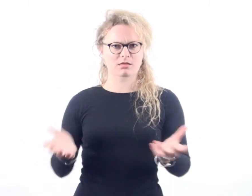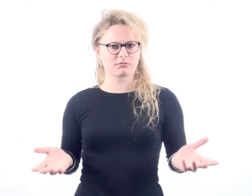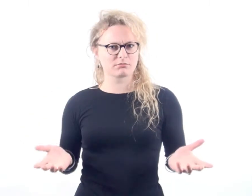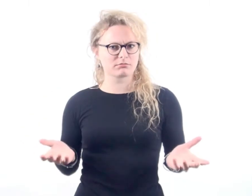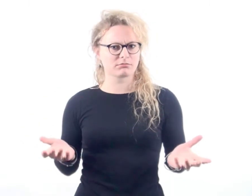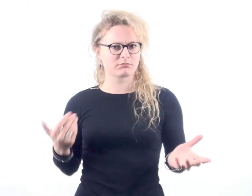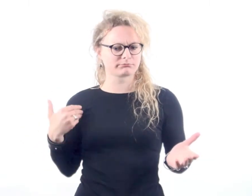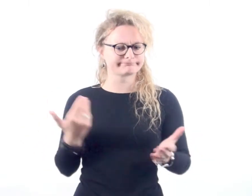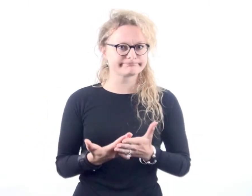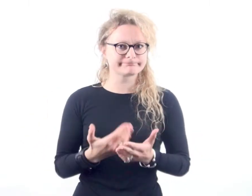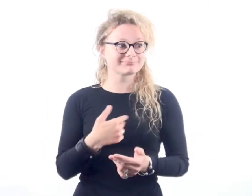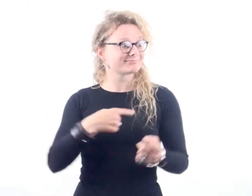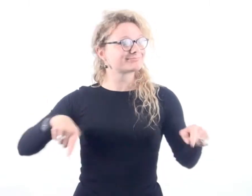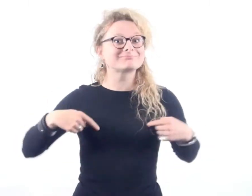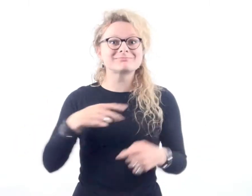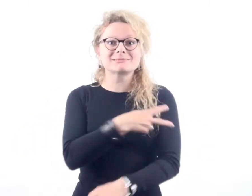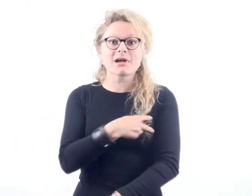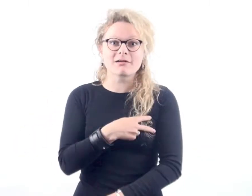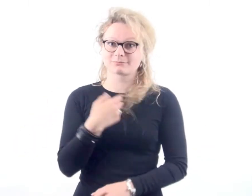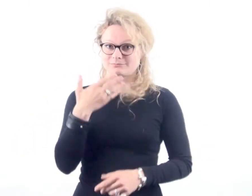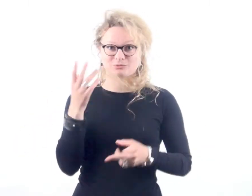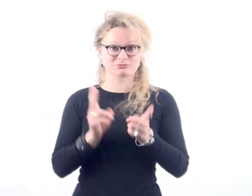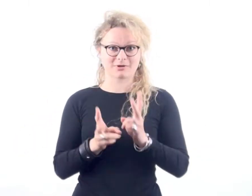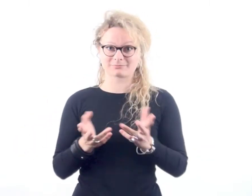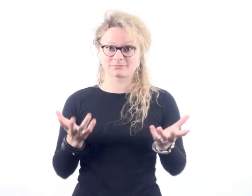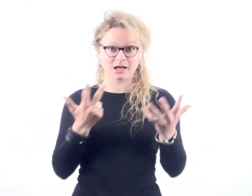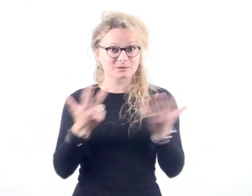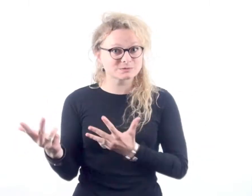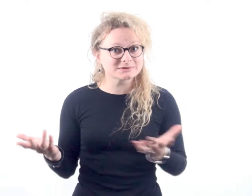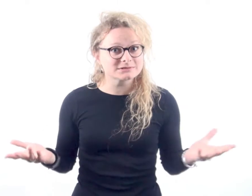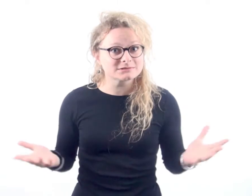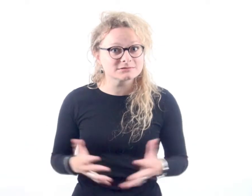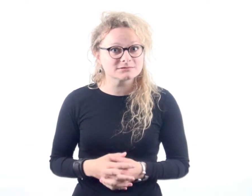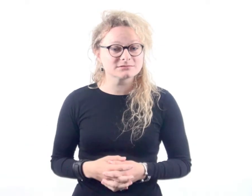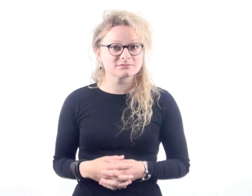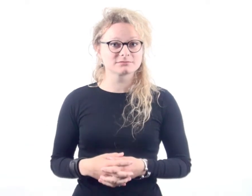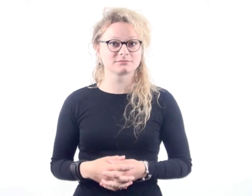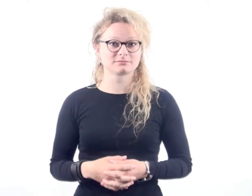send it in again. For eight weeks now, me and other members of staff here have had no interpreter.